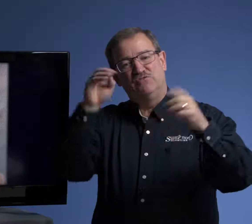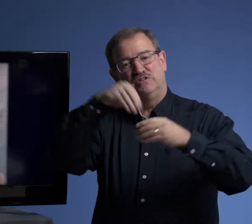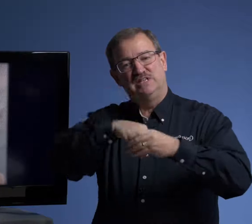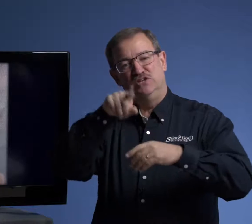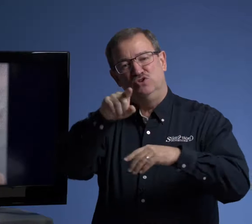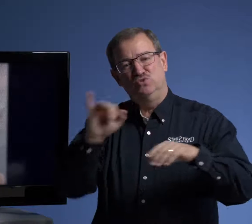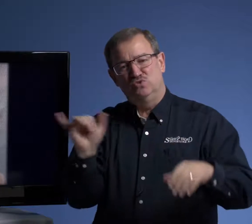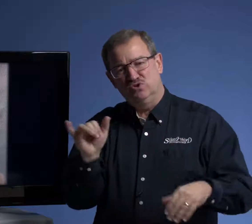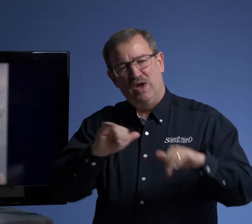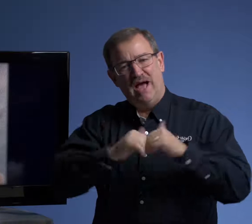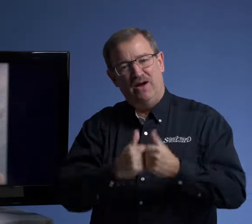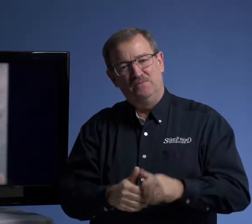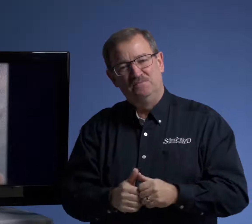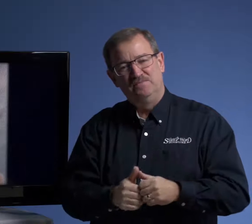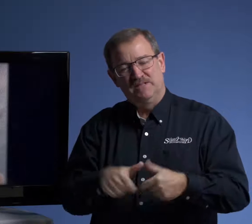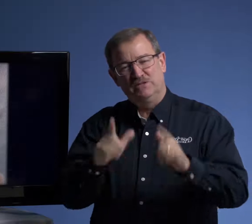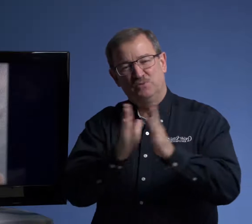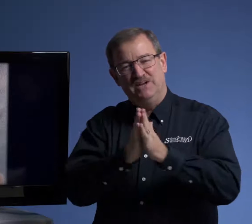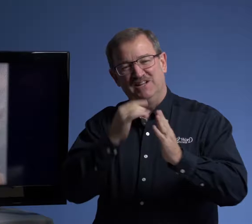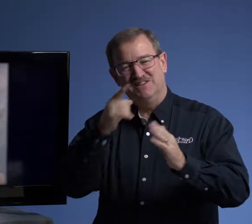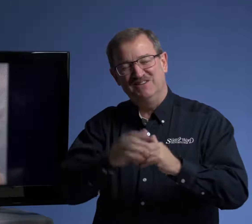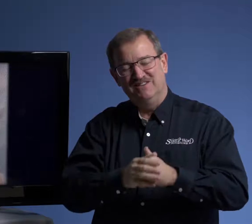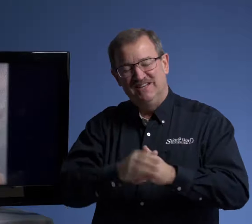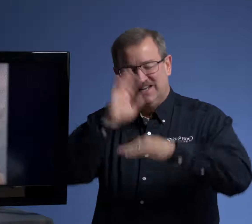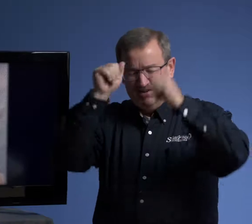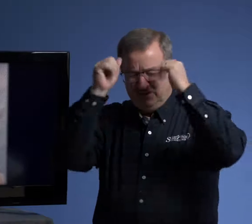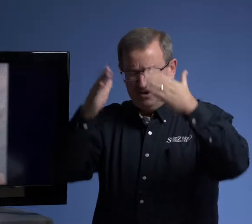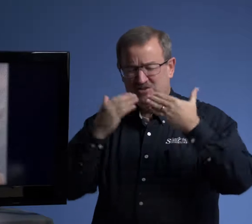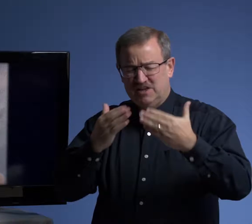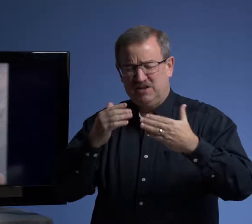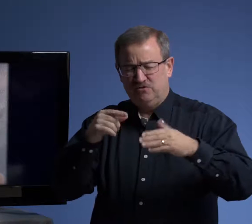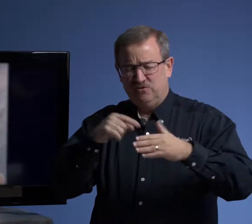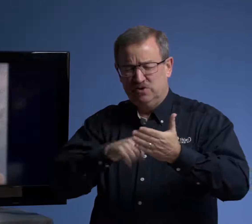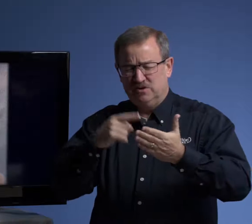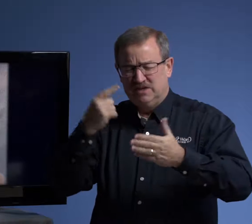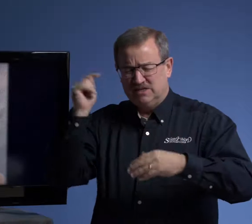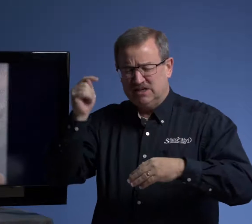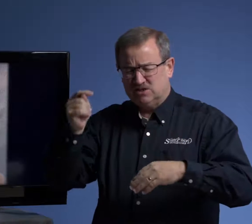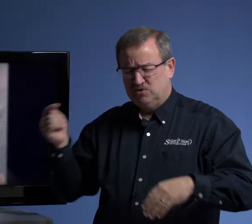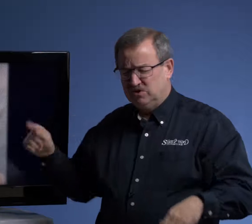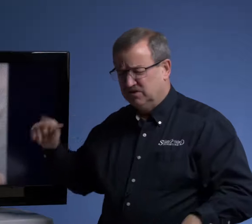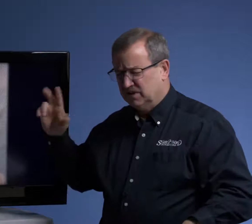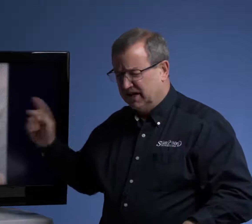difference in you too. How? Let's pray and I'll tell you. Heavenly Father, thank you for the testimony of Glenn.